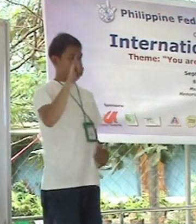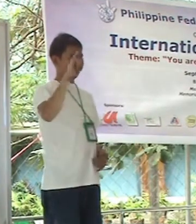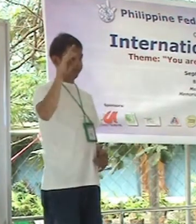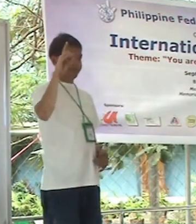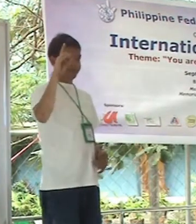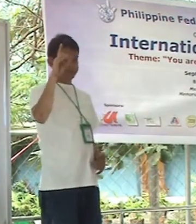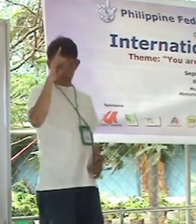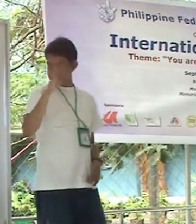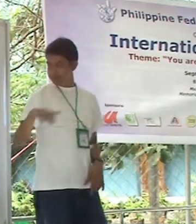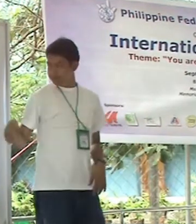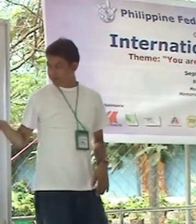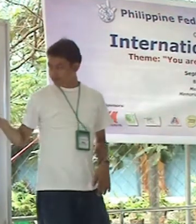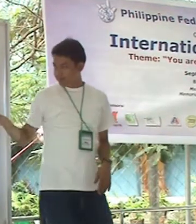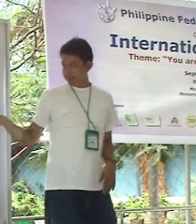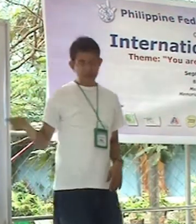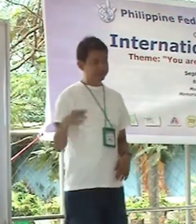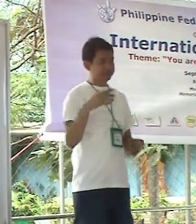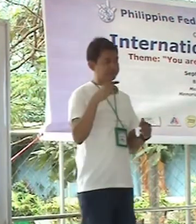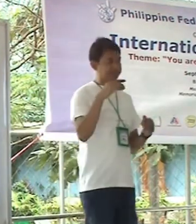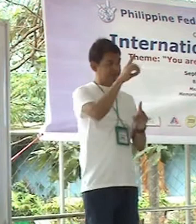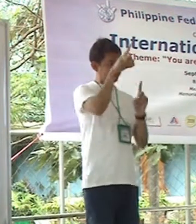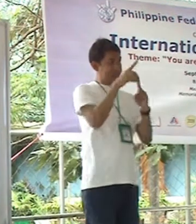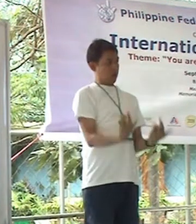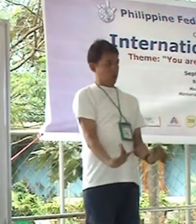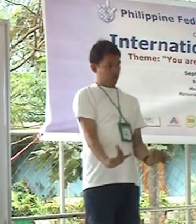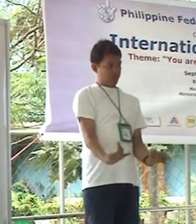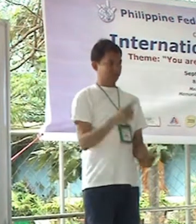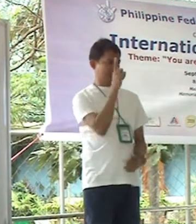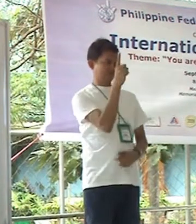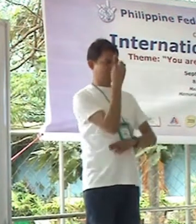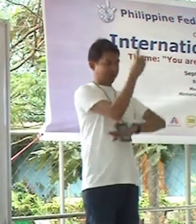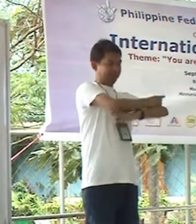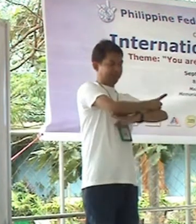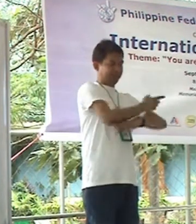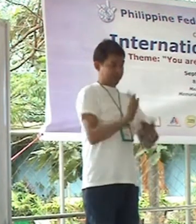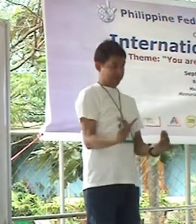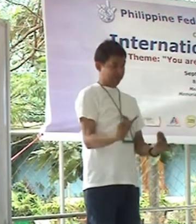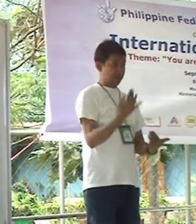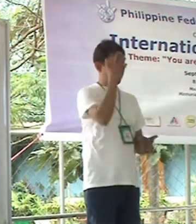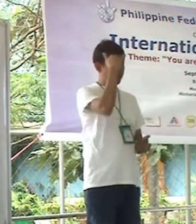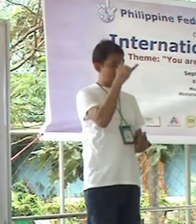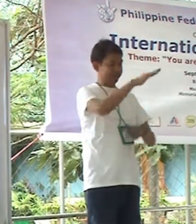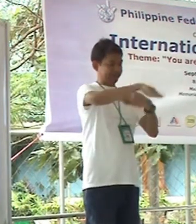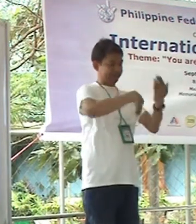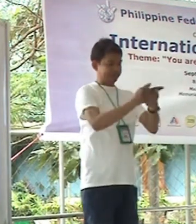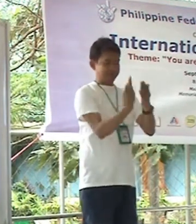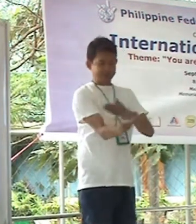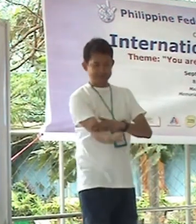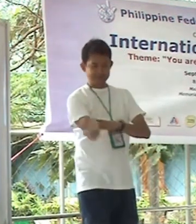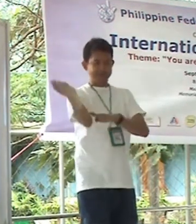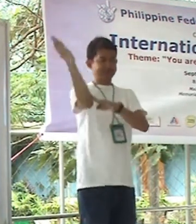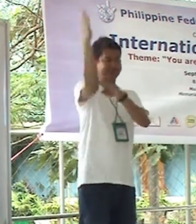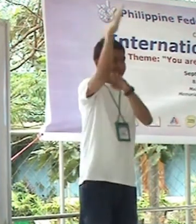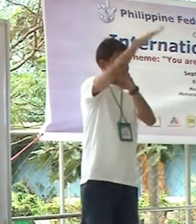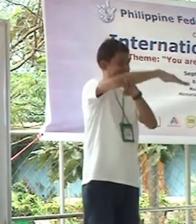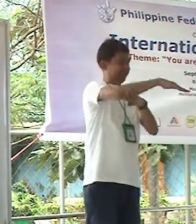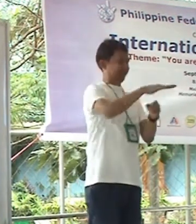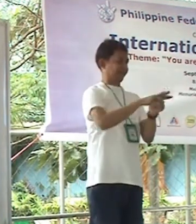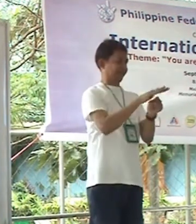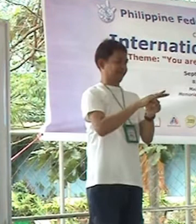we are still celebrating the International Death Day for only one day. Why? It's a one